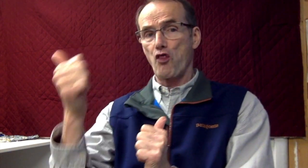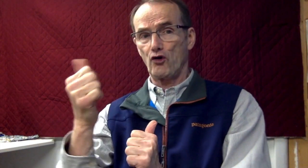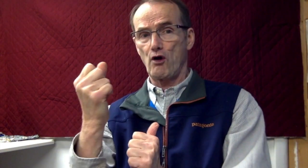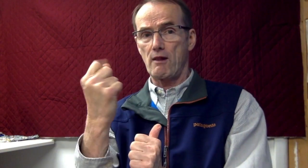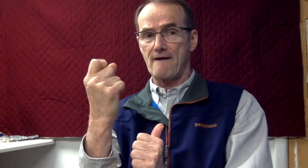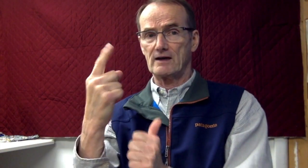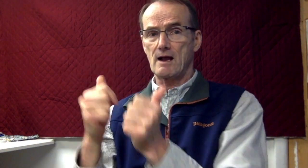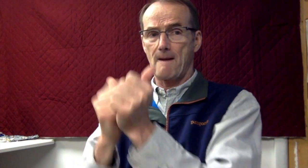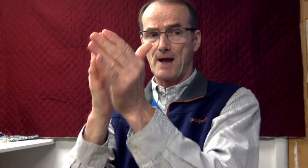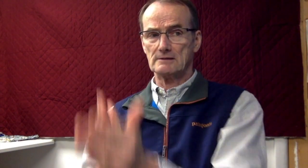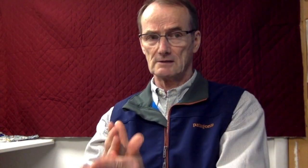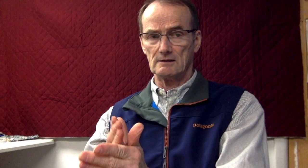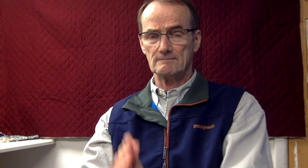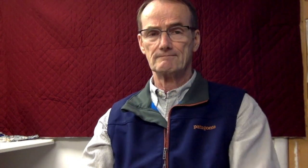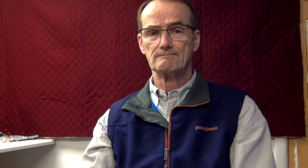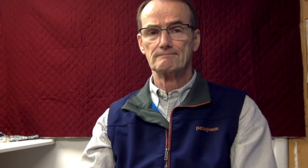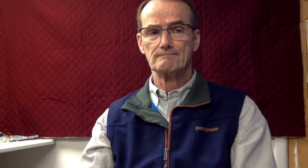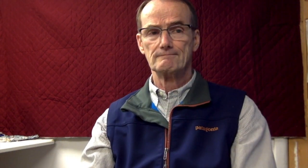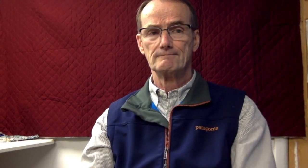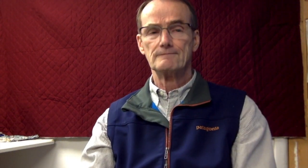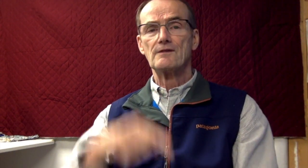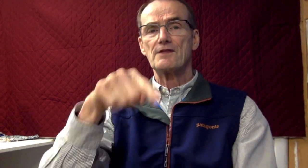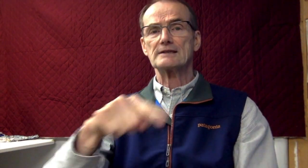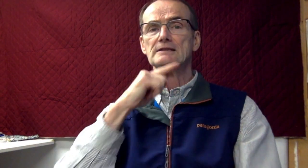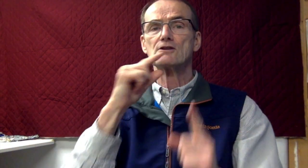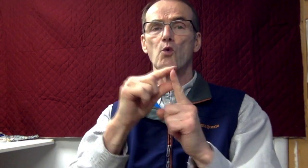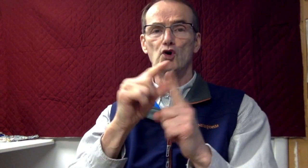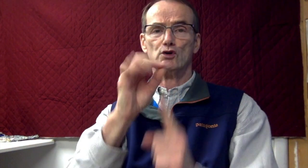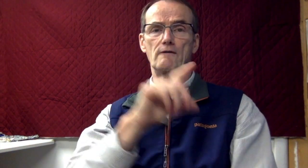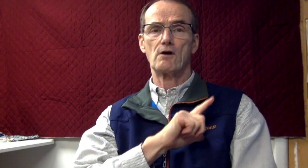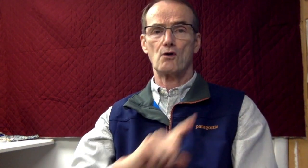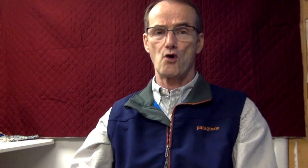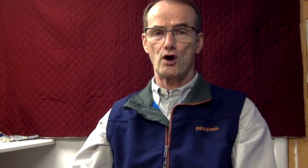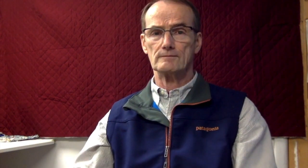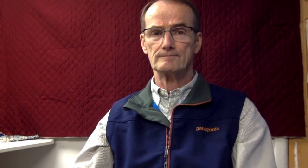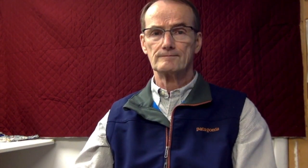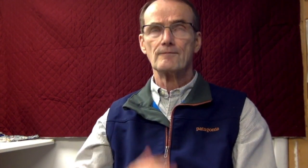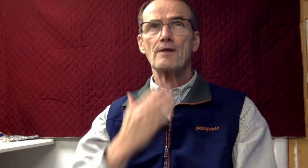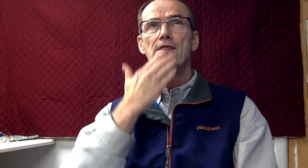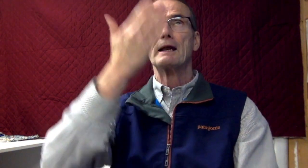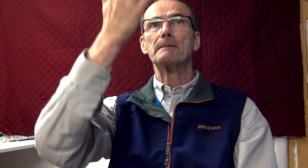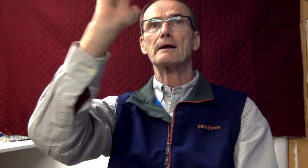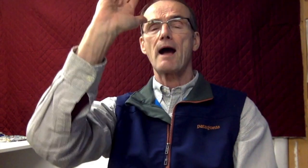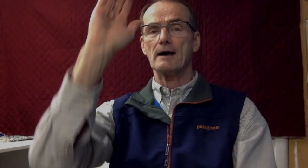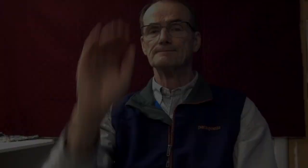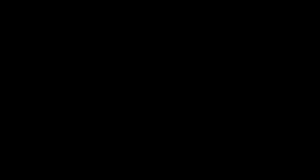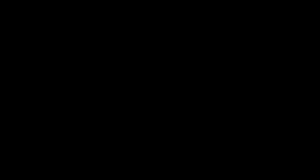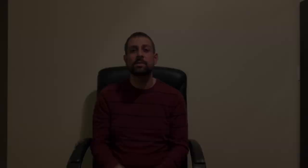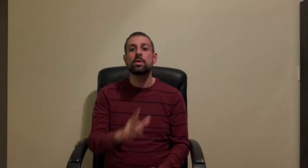Matthias. And he was counted with the eleven apostles. The word of the Lord. Thanks be to